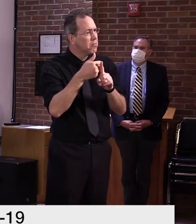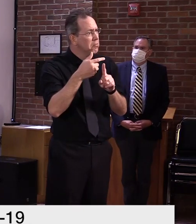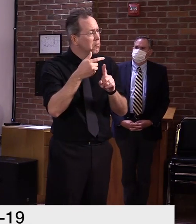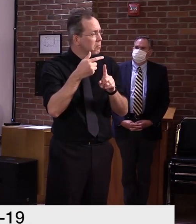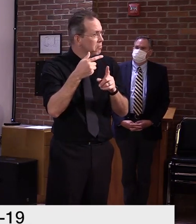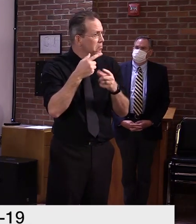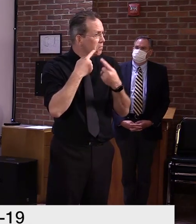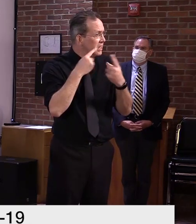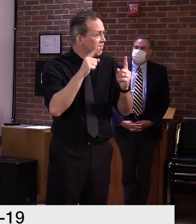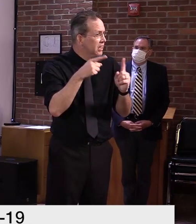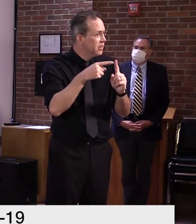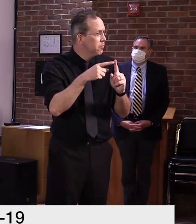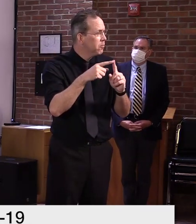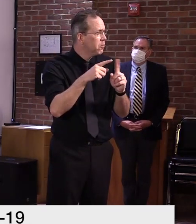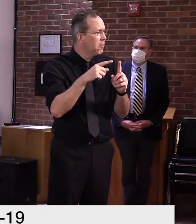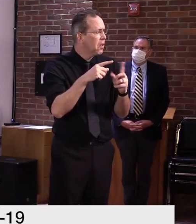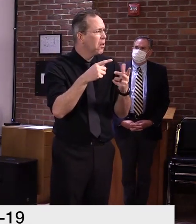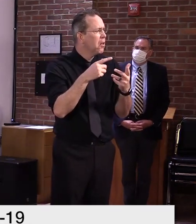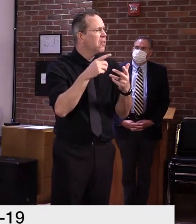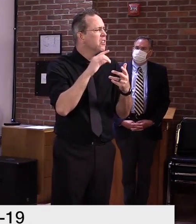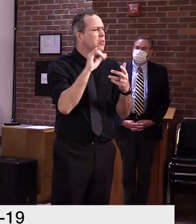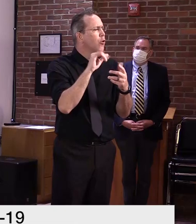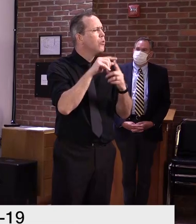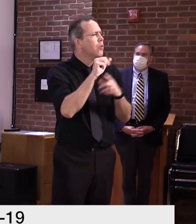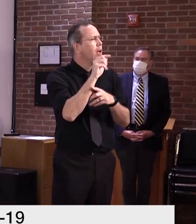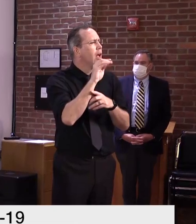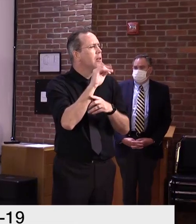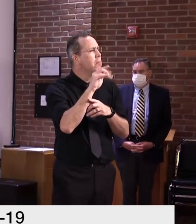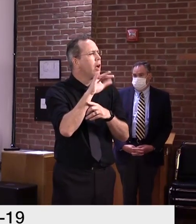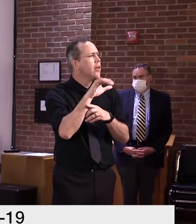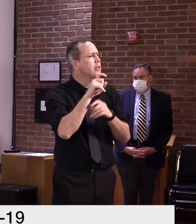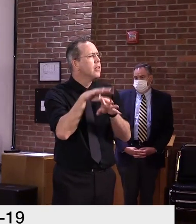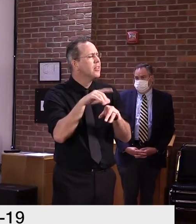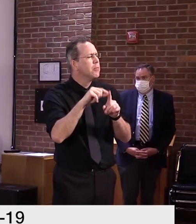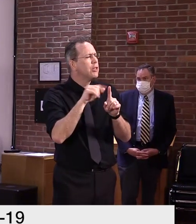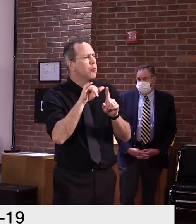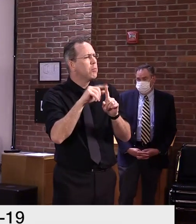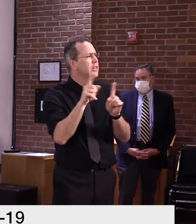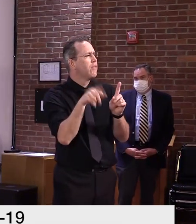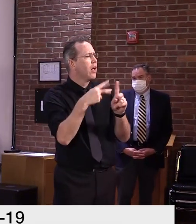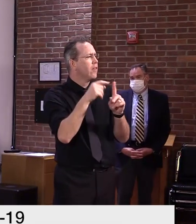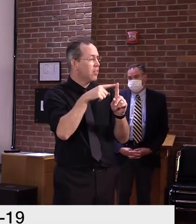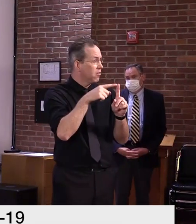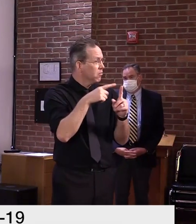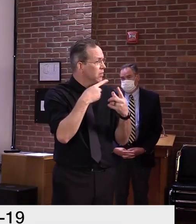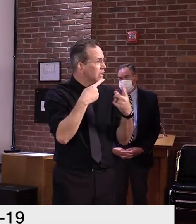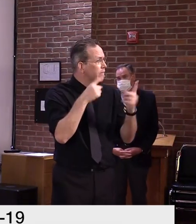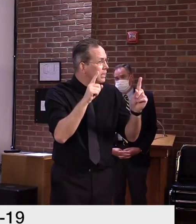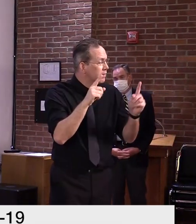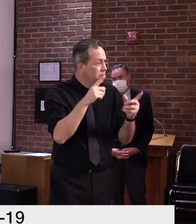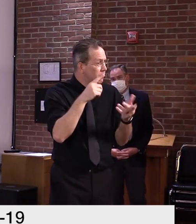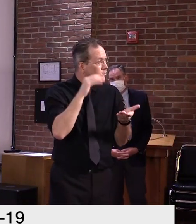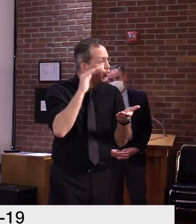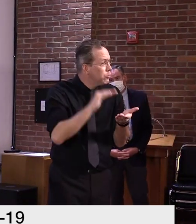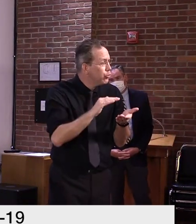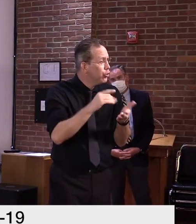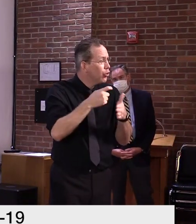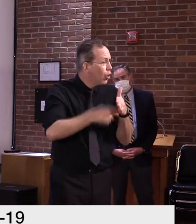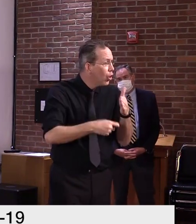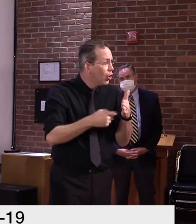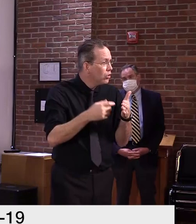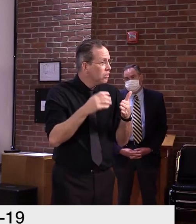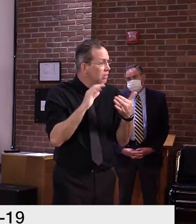Well, we, we certainly, you know, have partnered with them, uh, interested in this study and interested in the results, um,